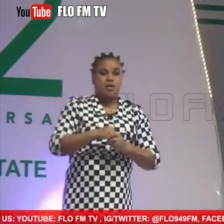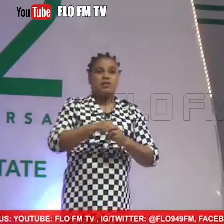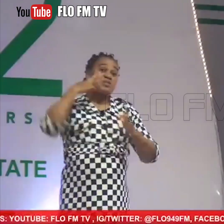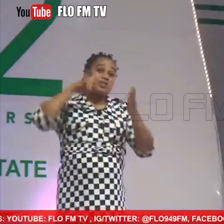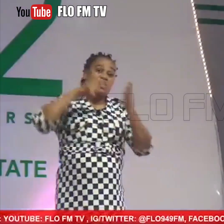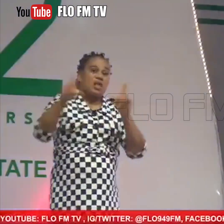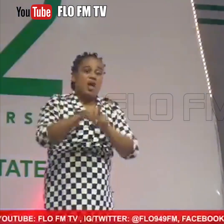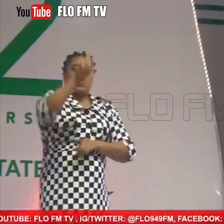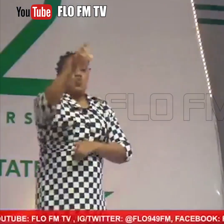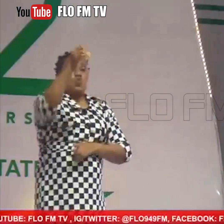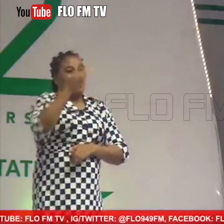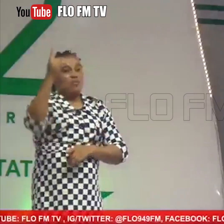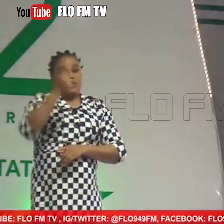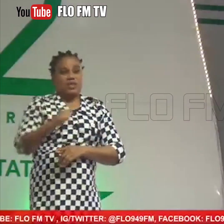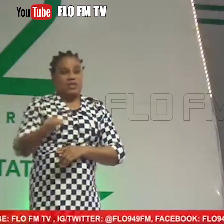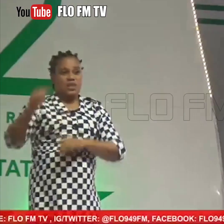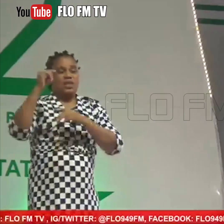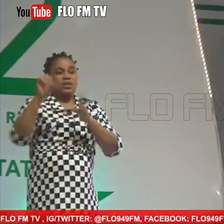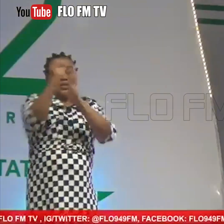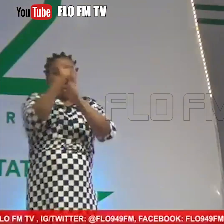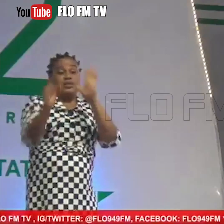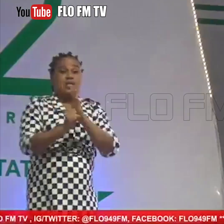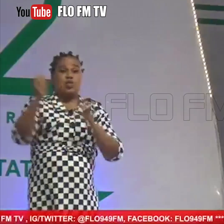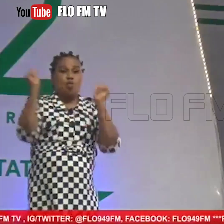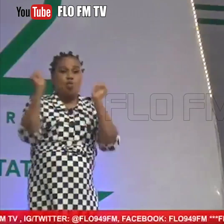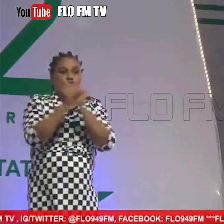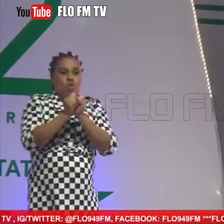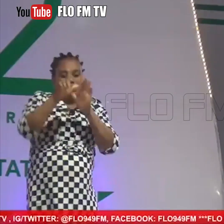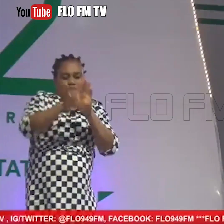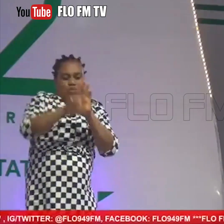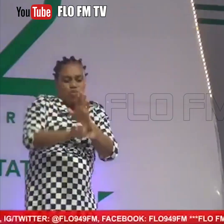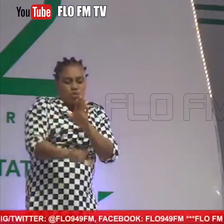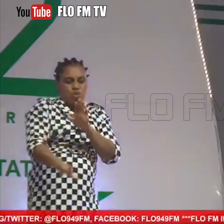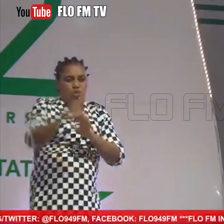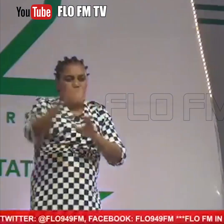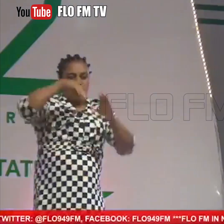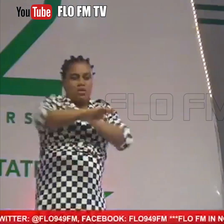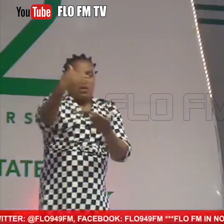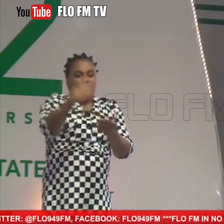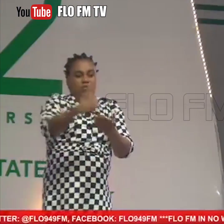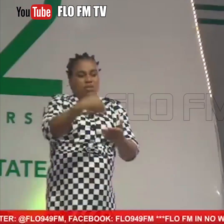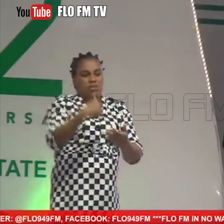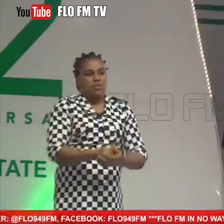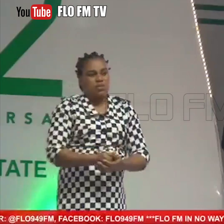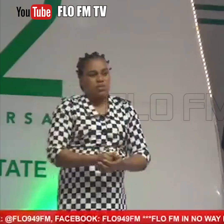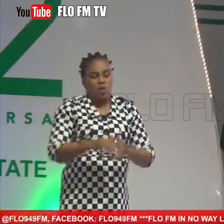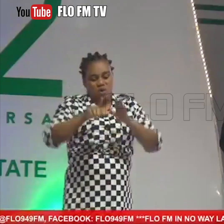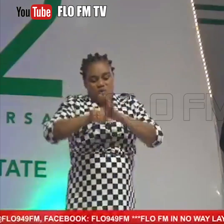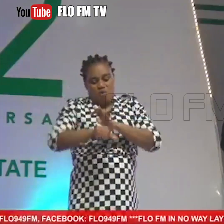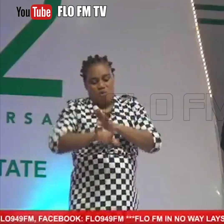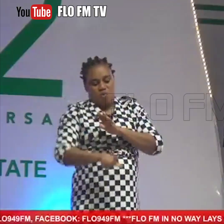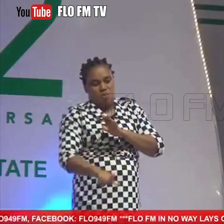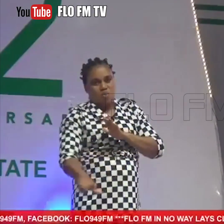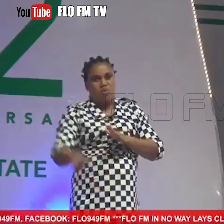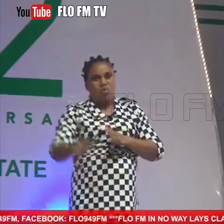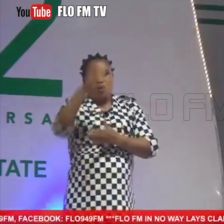regarded as one of the states with low internal generation, low